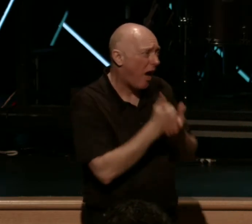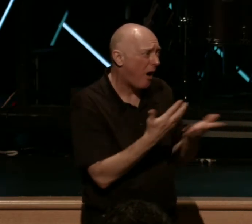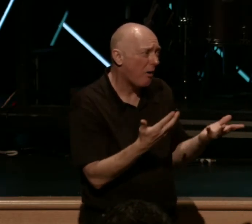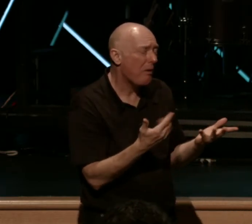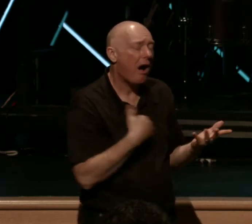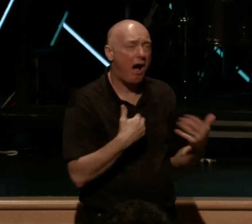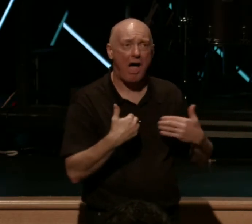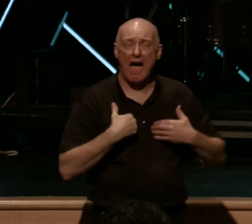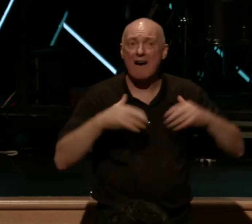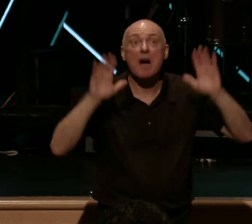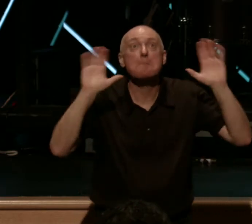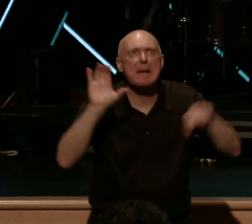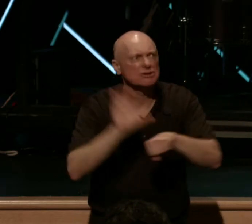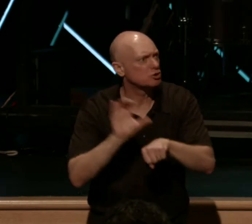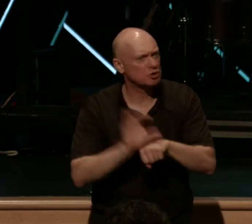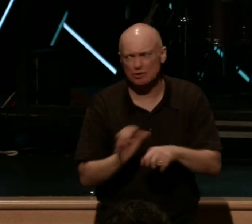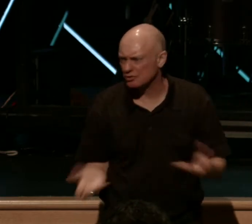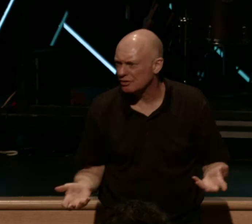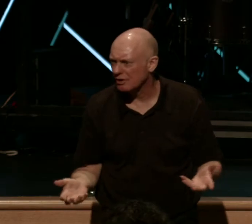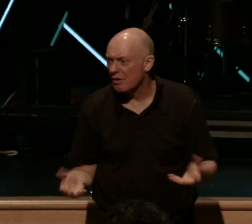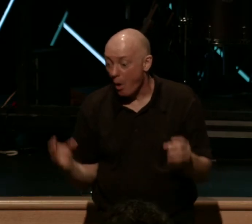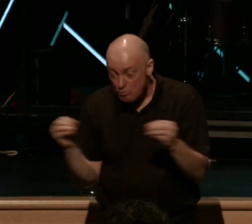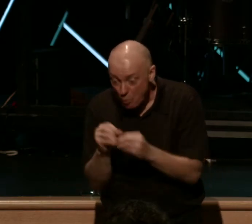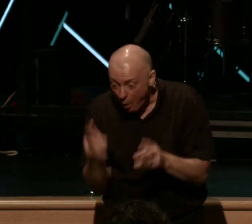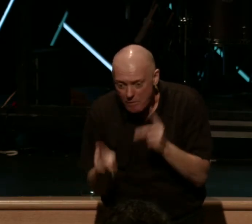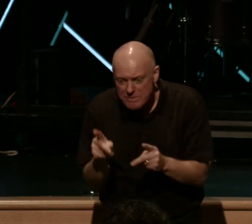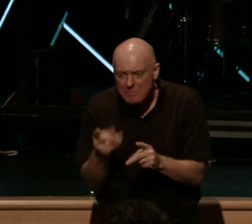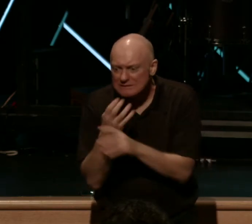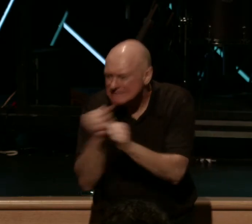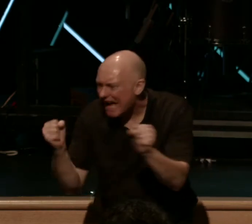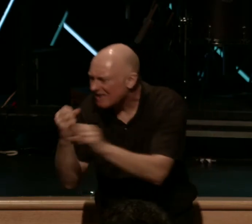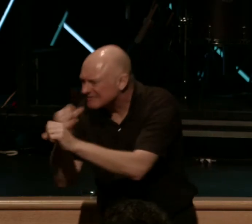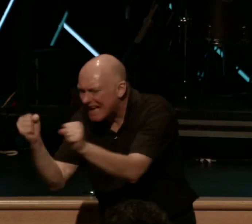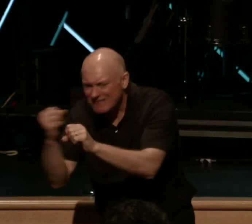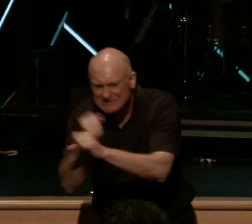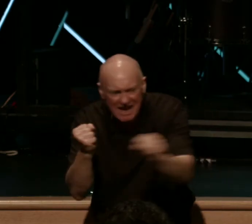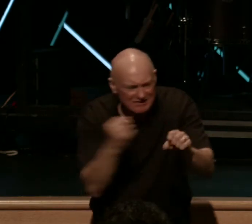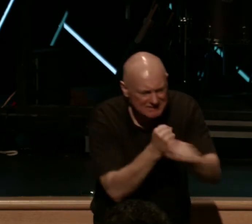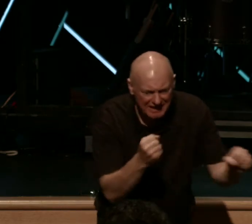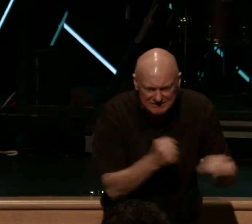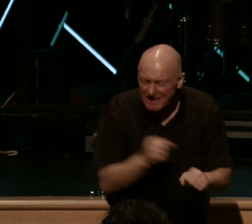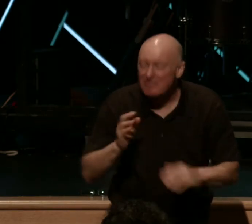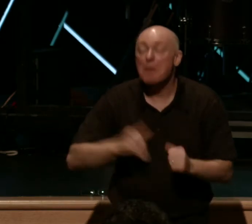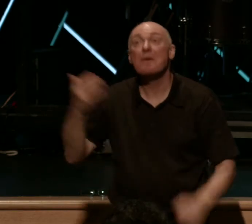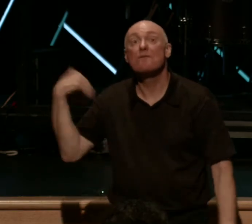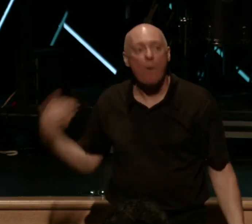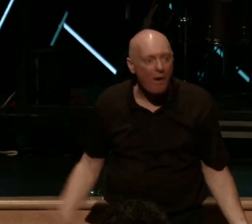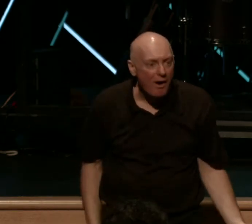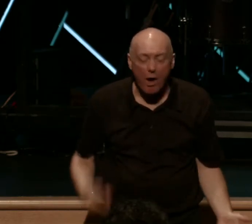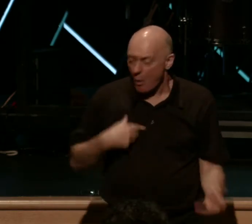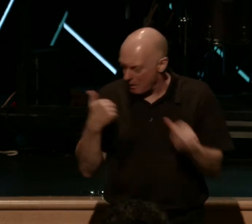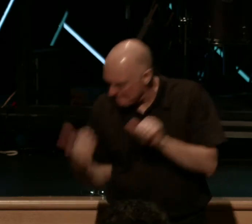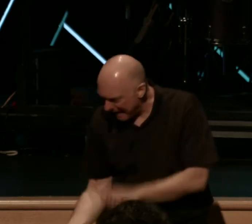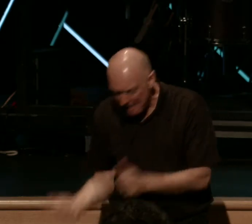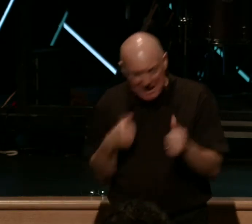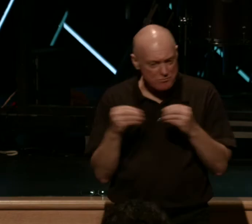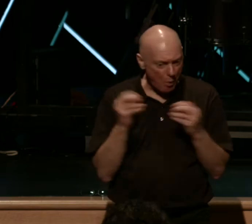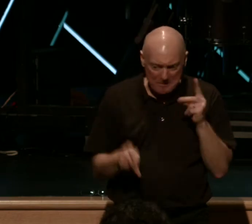amazing church. He said, more people are getting saved than have gotten saved in years. We've baptized more people this year